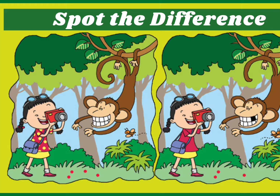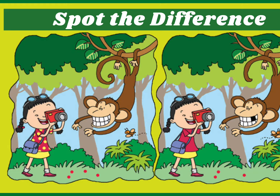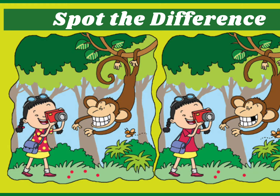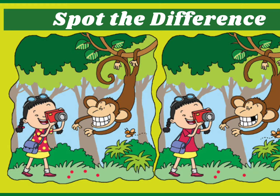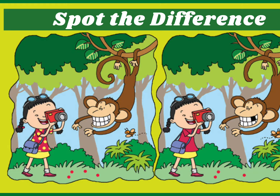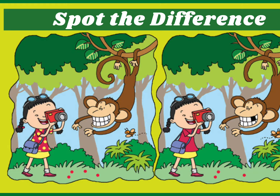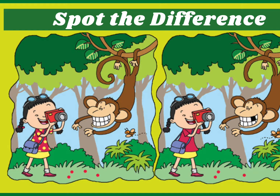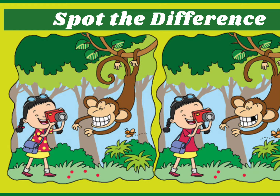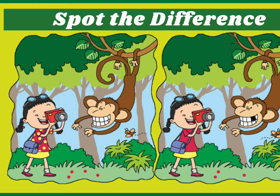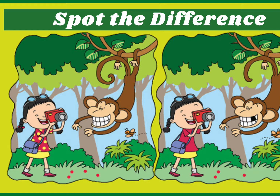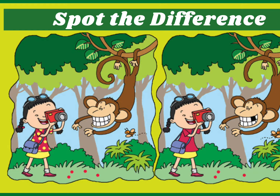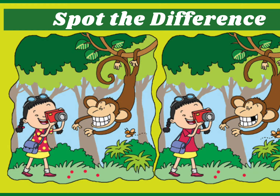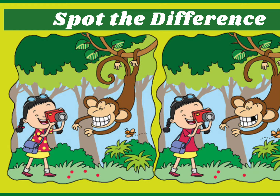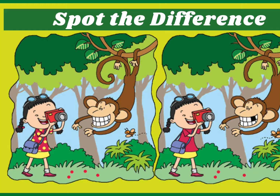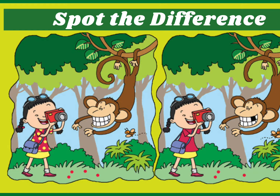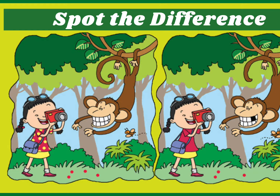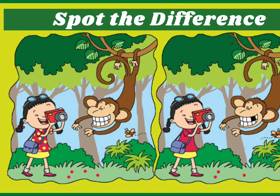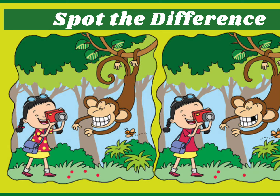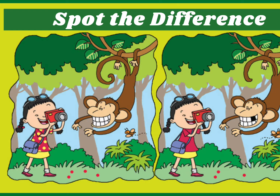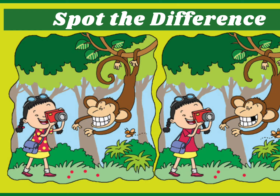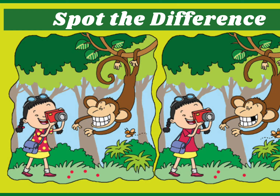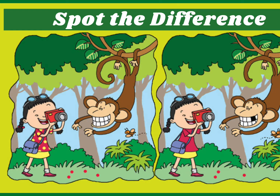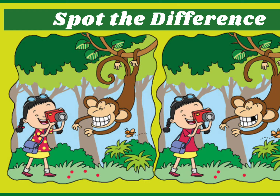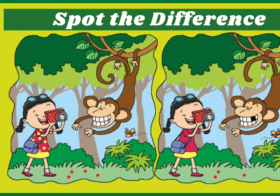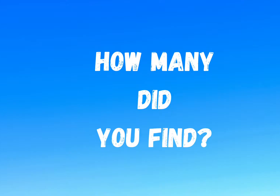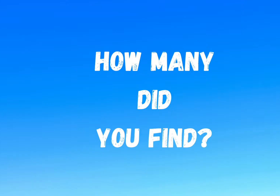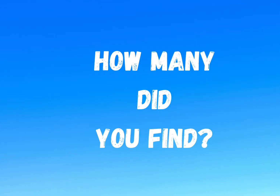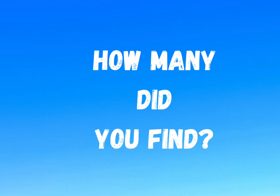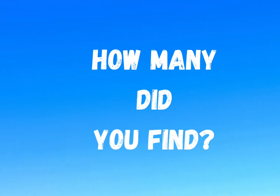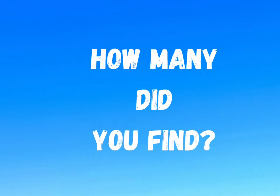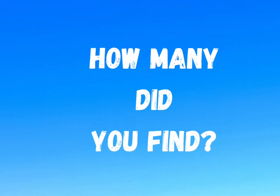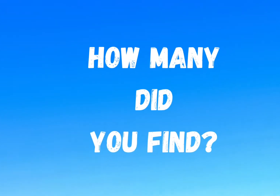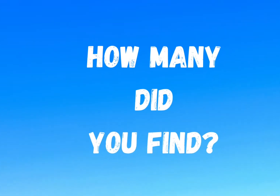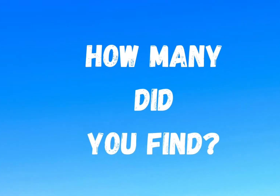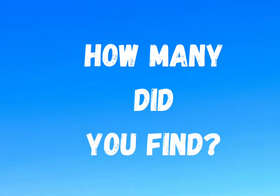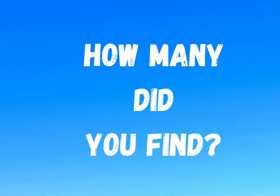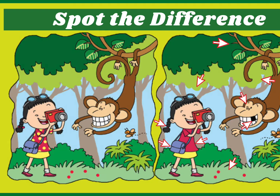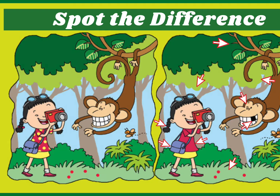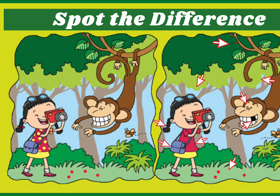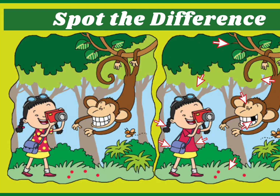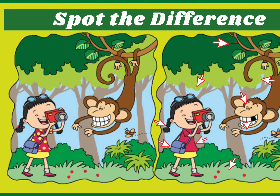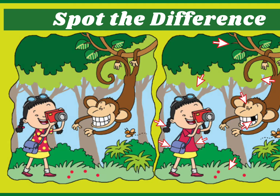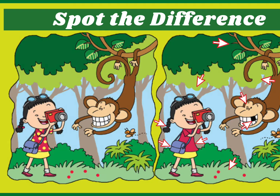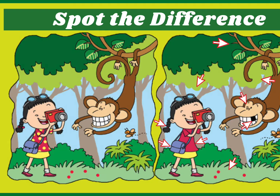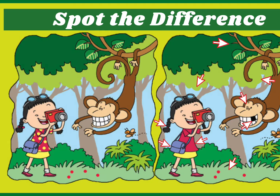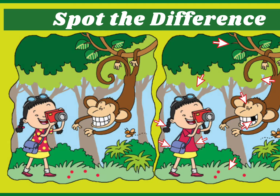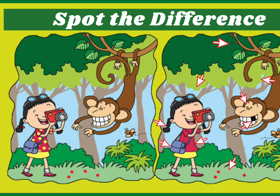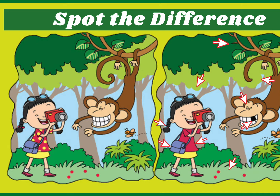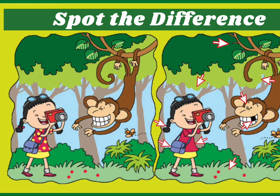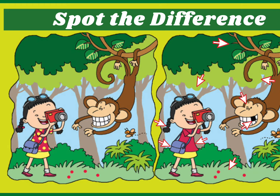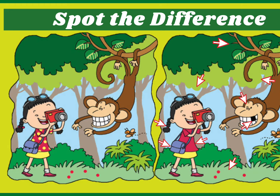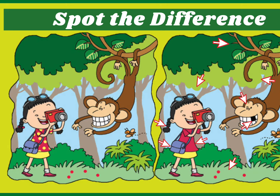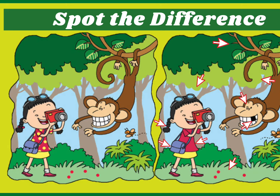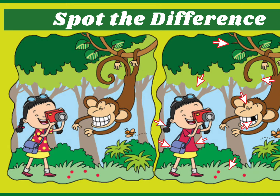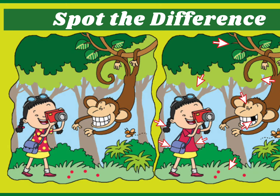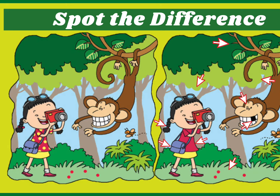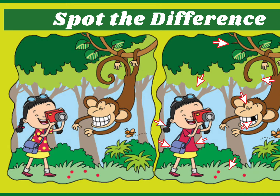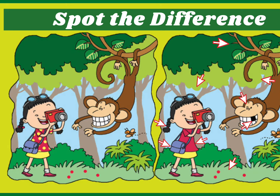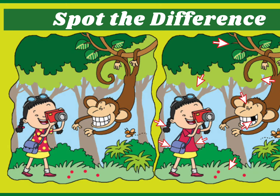have you got all 10 how many did you find oh this was so difficult so we've got a leaf missing we've got